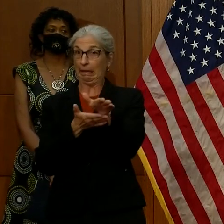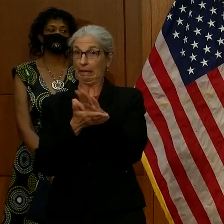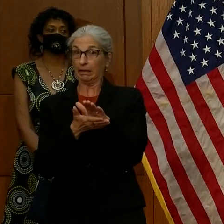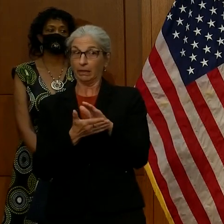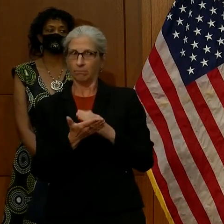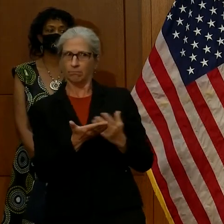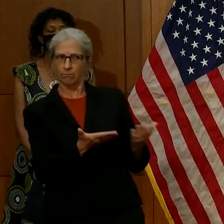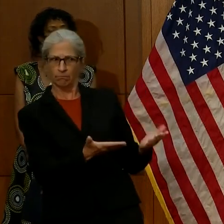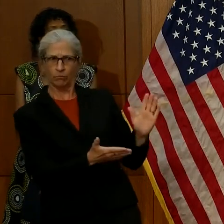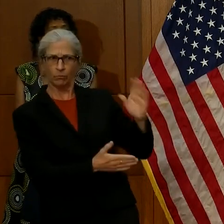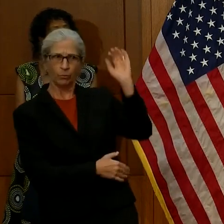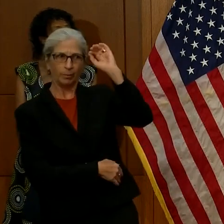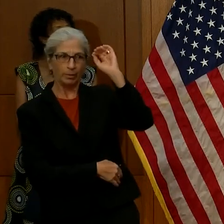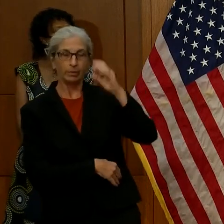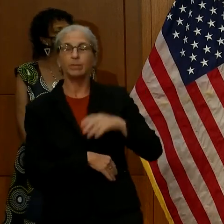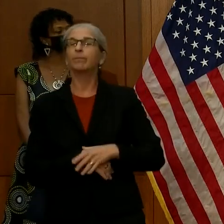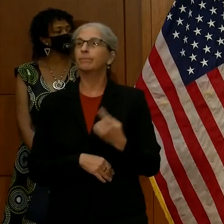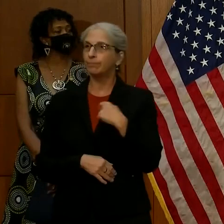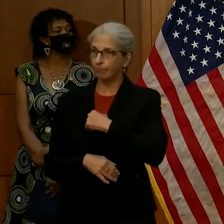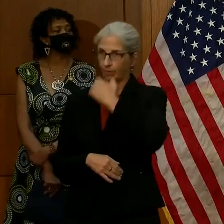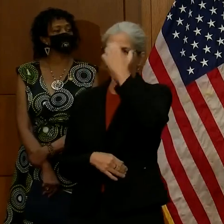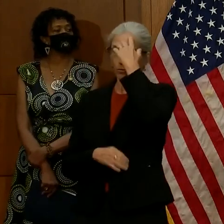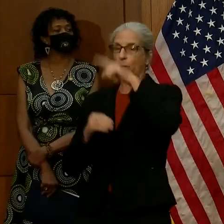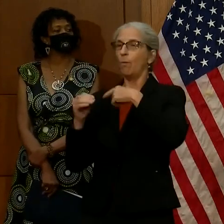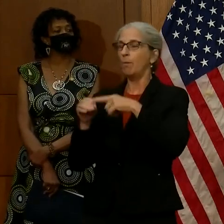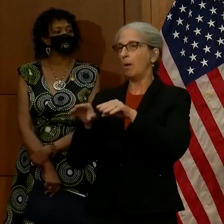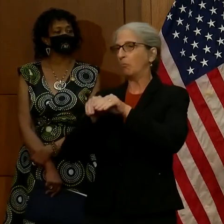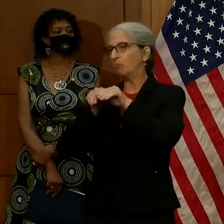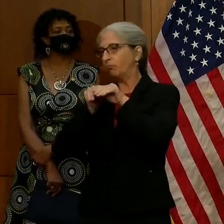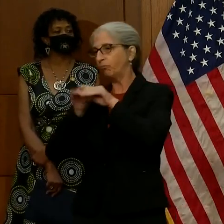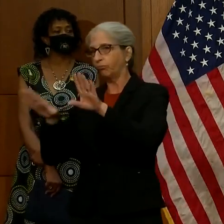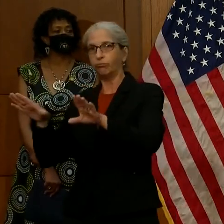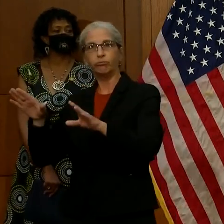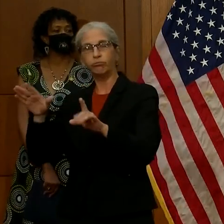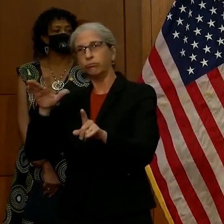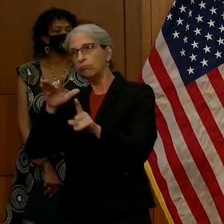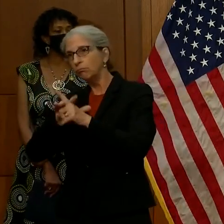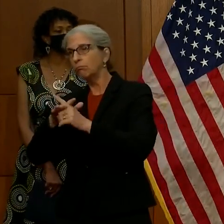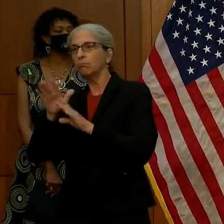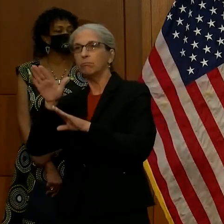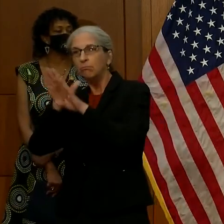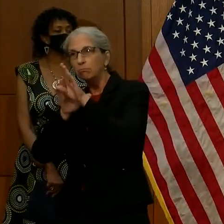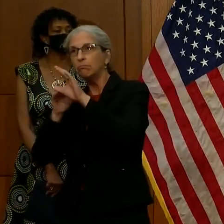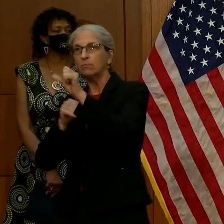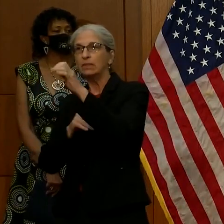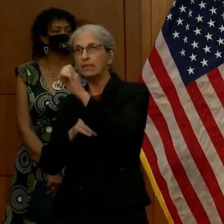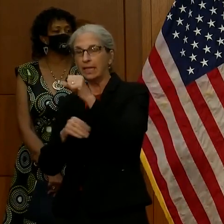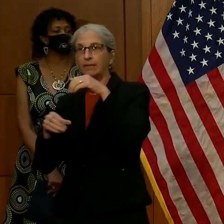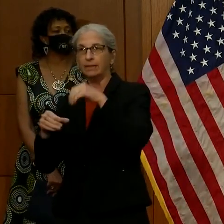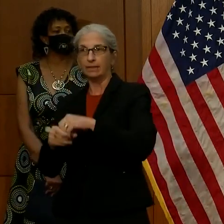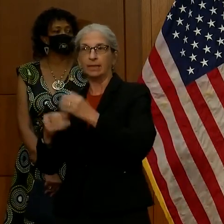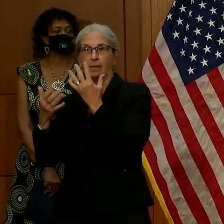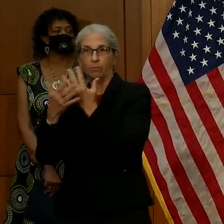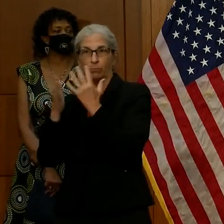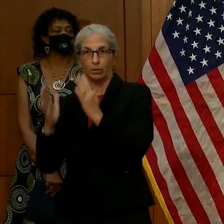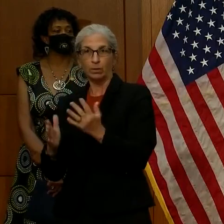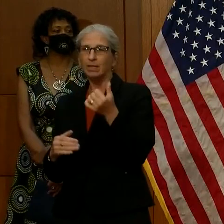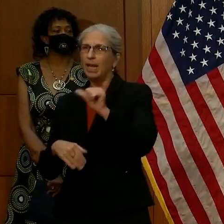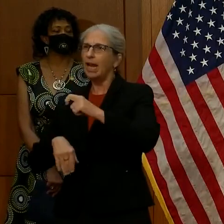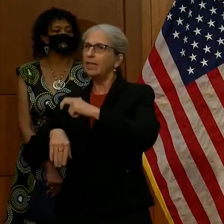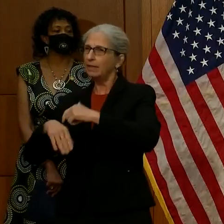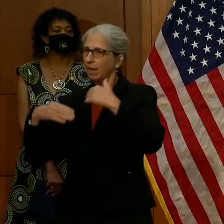there. Well, we're certainly aware of the outbreaks. Again, any time there's a dense population, such as in a